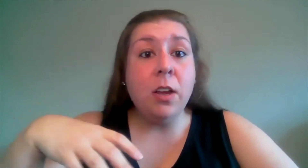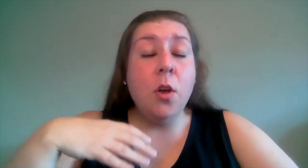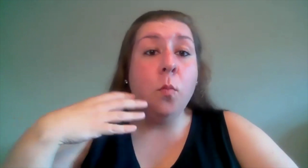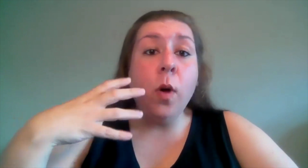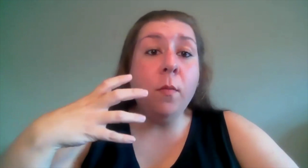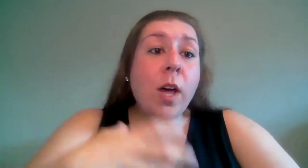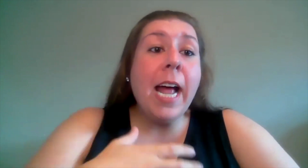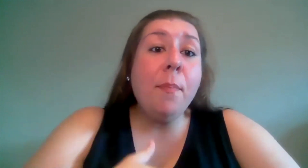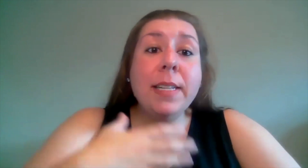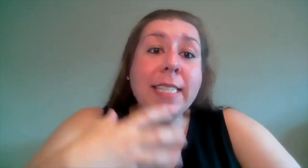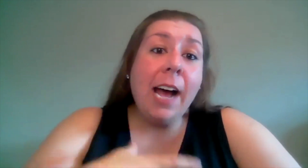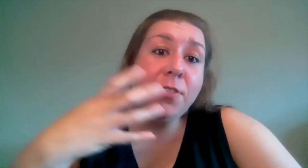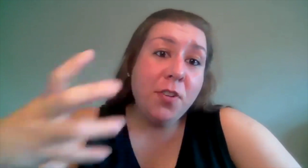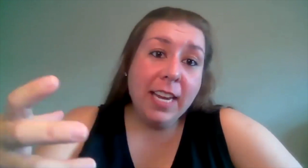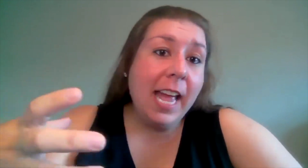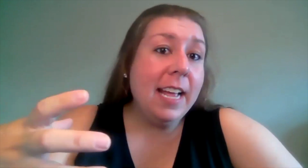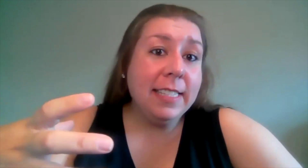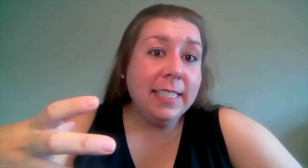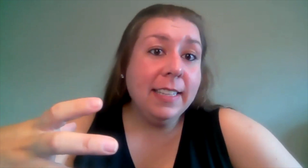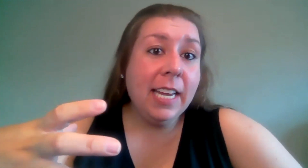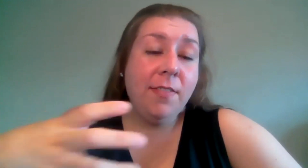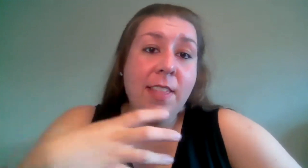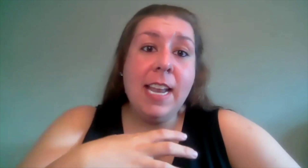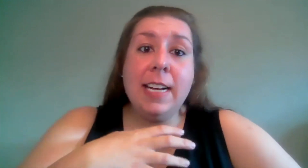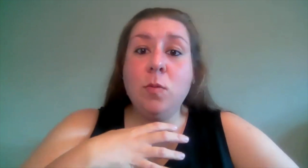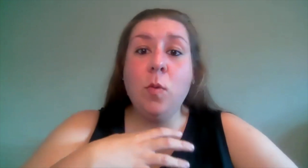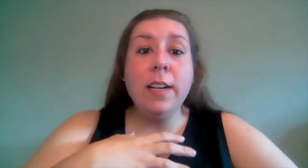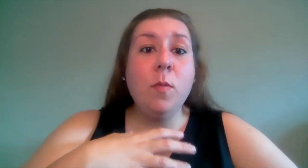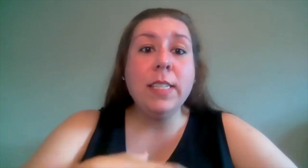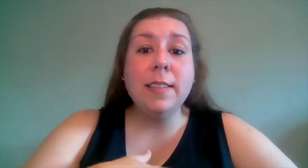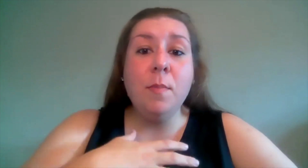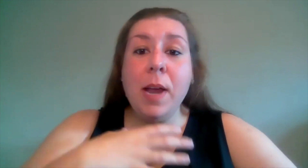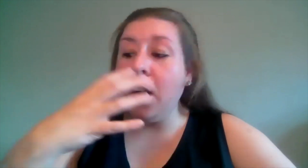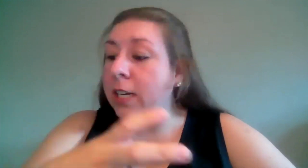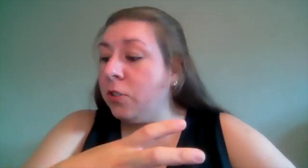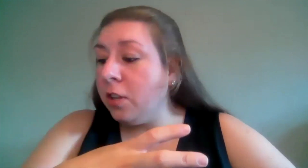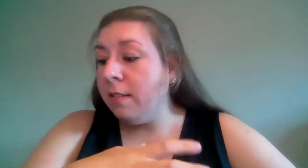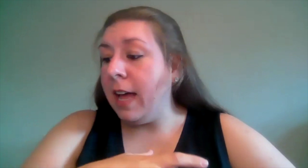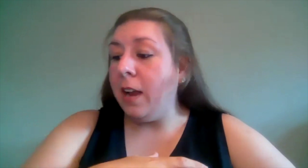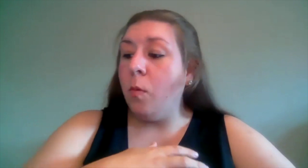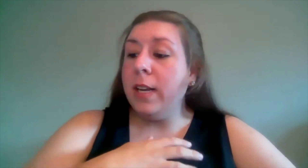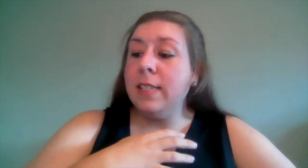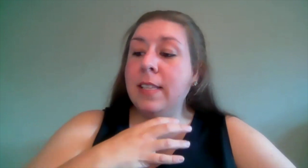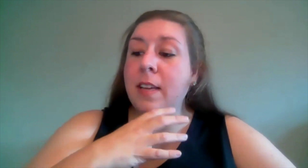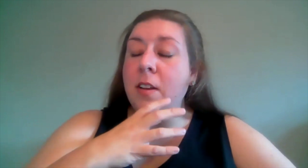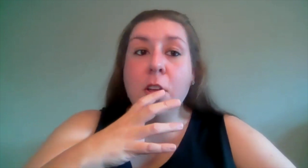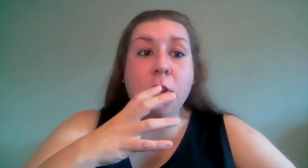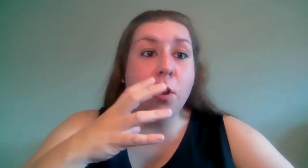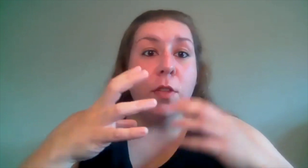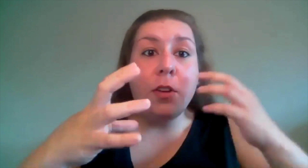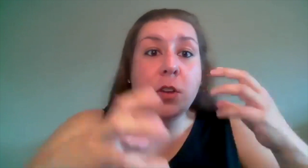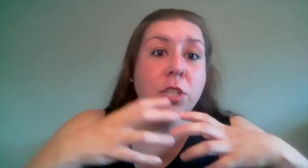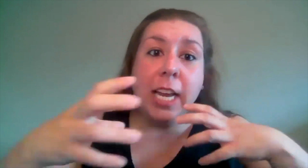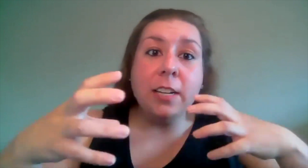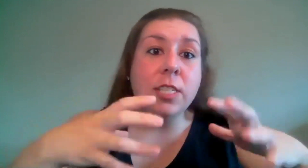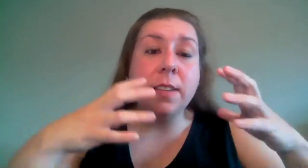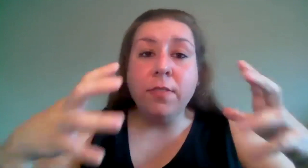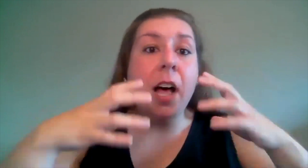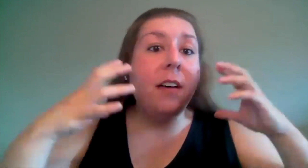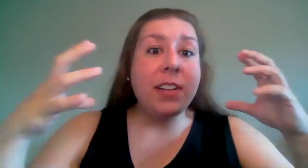what what happens after the kids leave the nest what what's marriage look like what does the you know the new changes of love